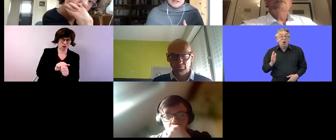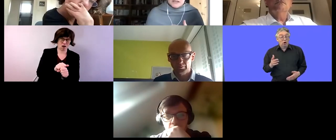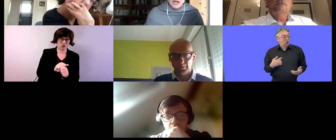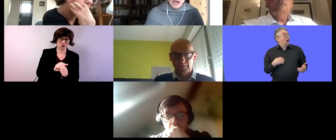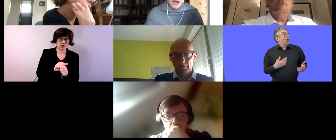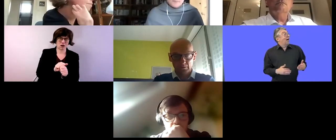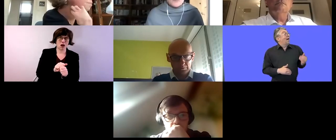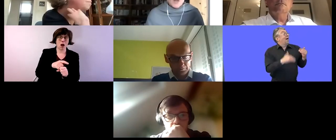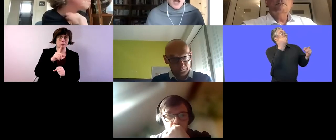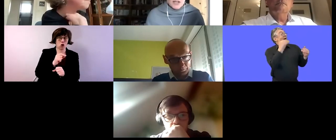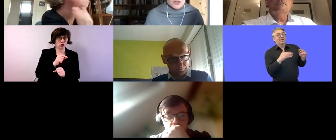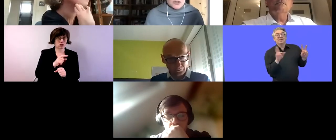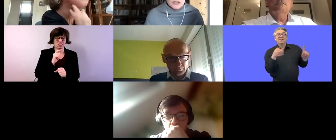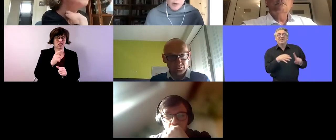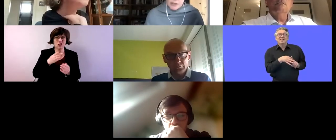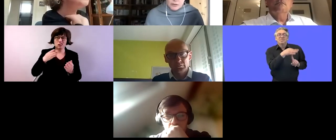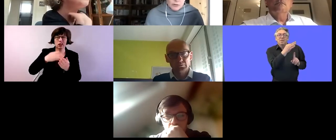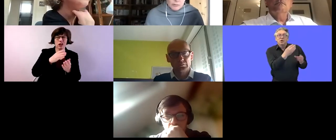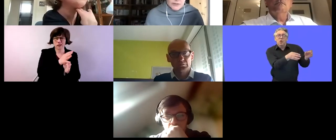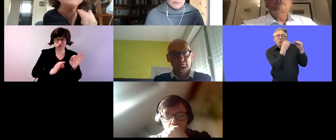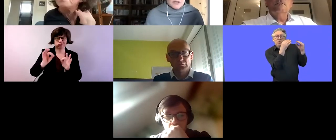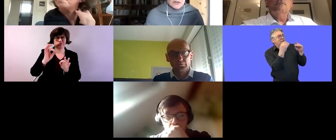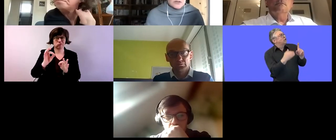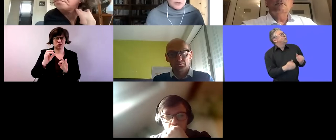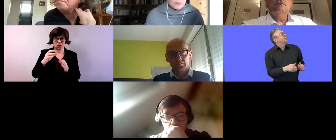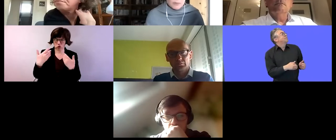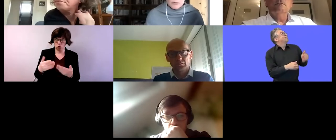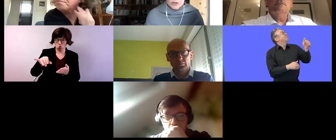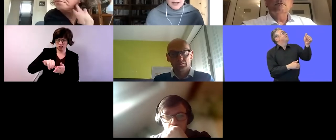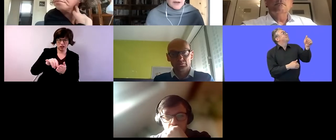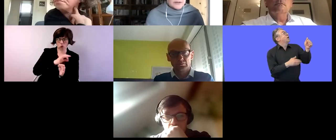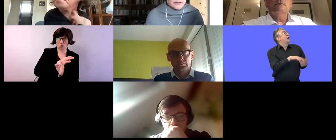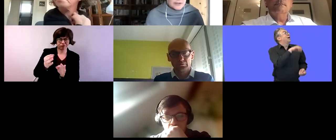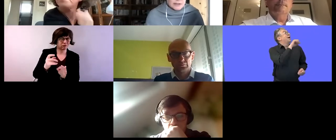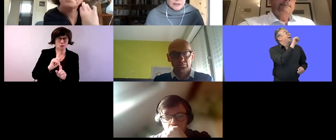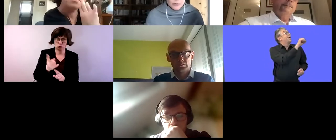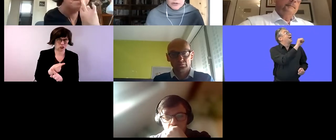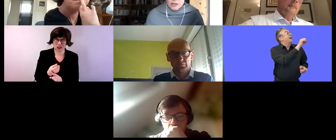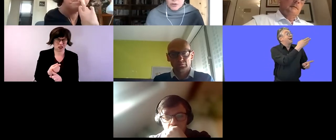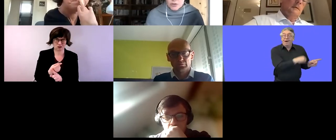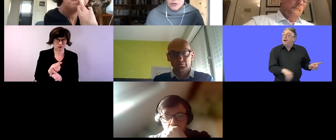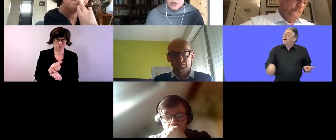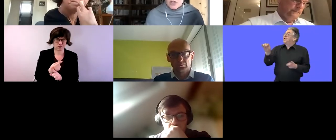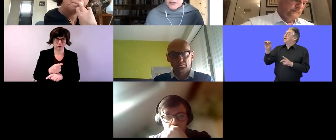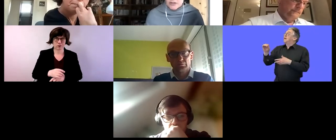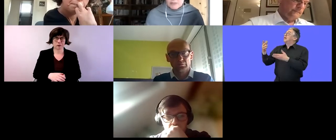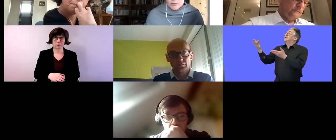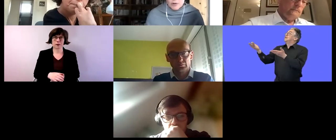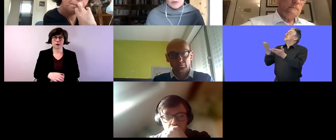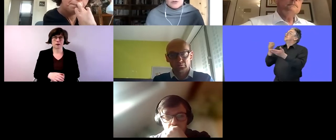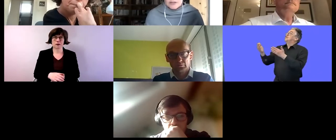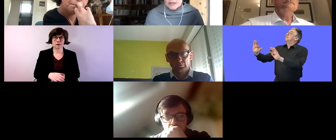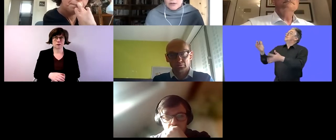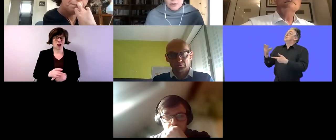place um and this might not always have been necessary people would have had the skills or the interest to seek